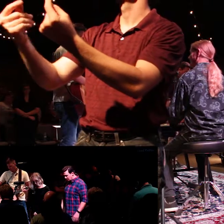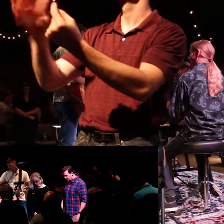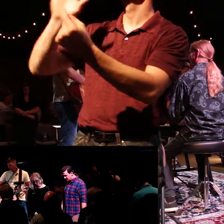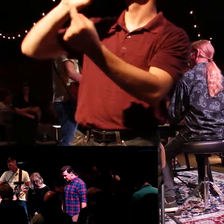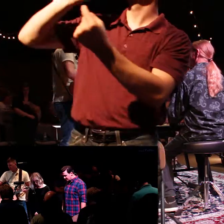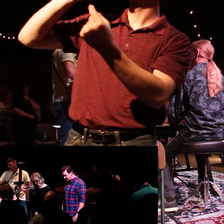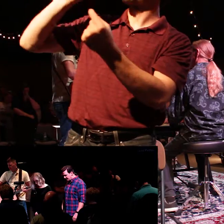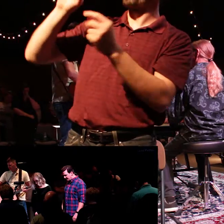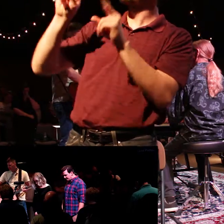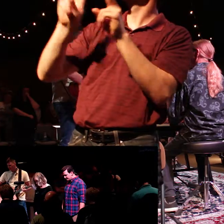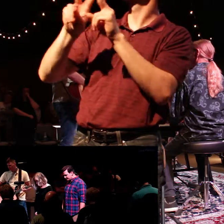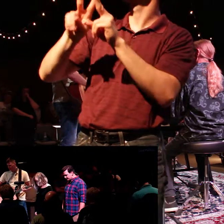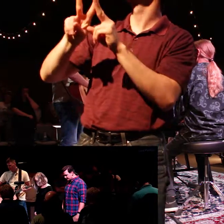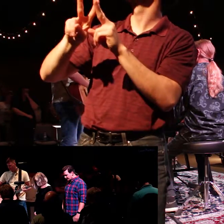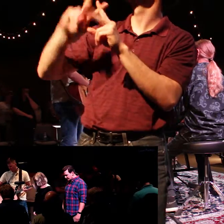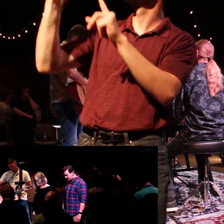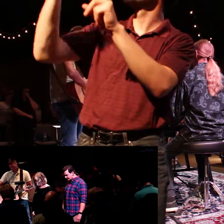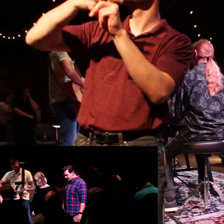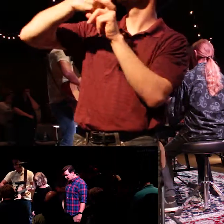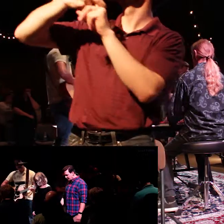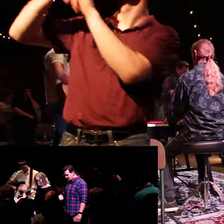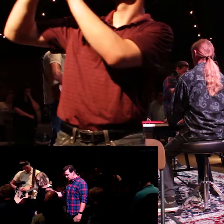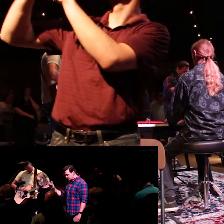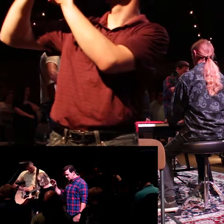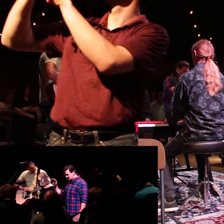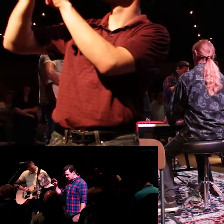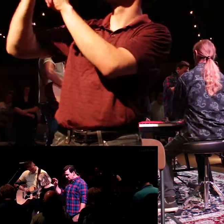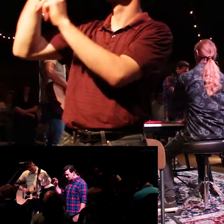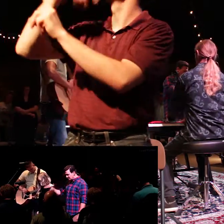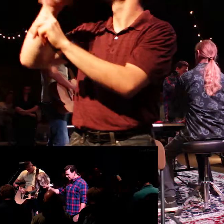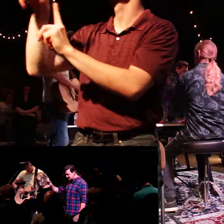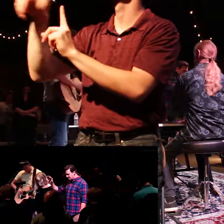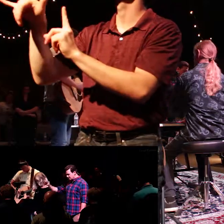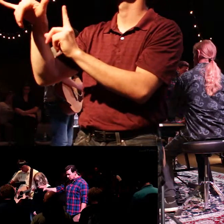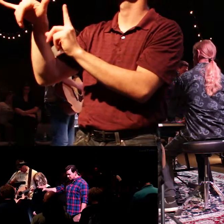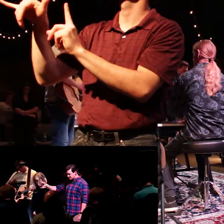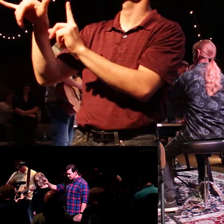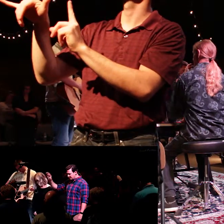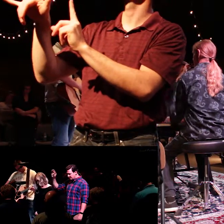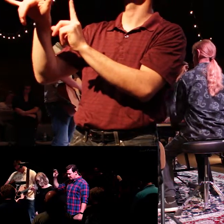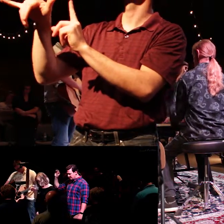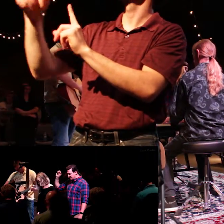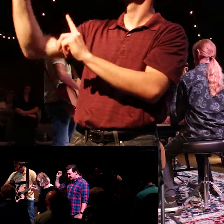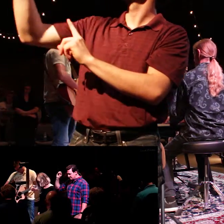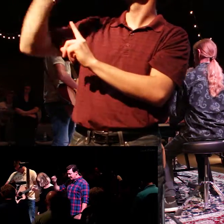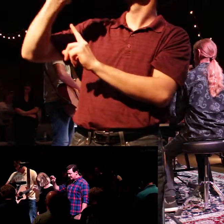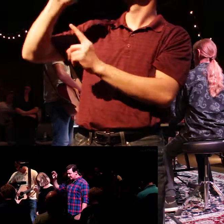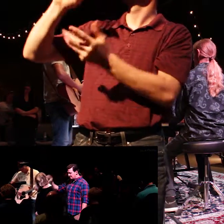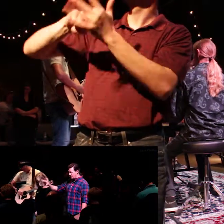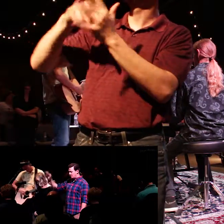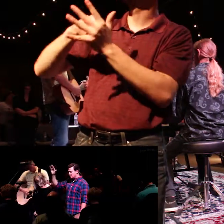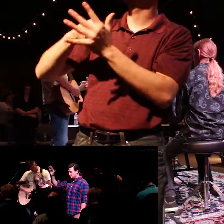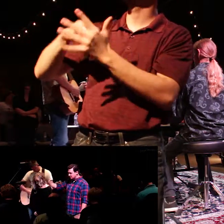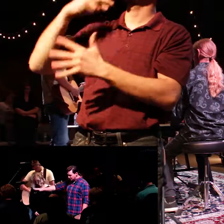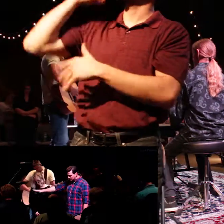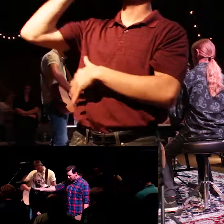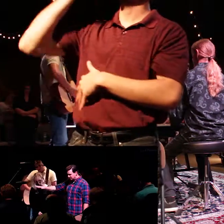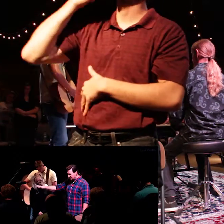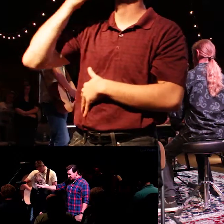me to be and I pray that you would give meaning and purpose into my life as I make it about you and your kingdom.